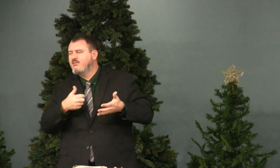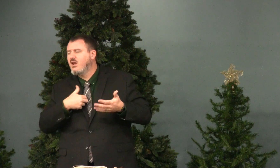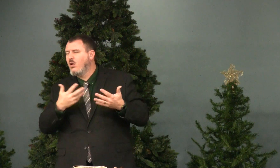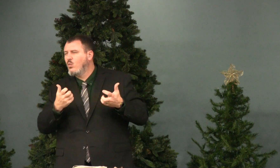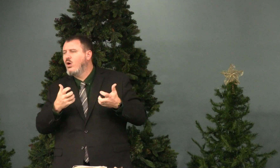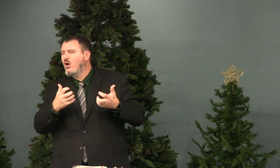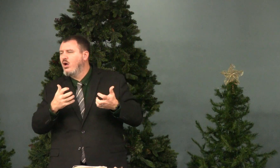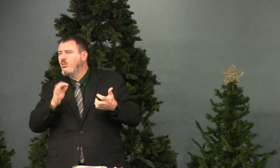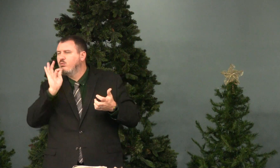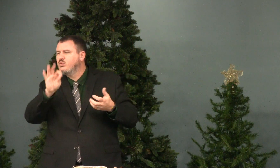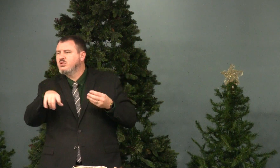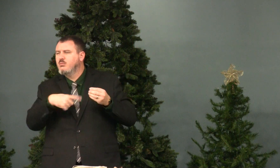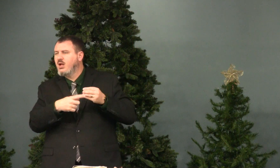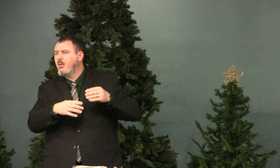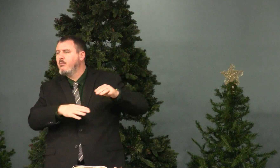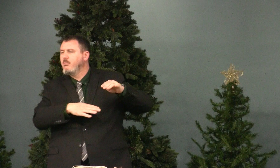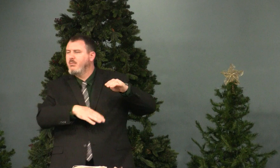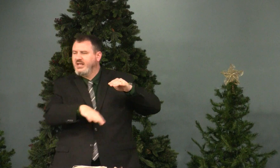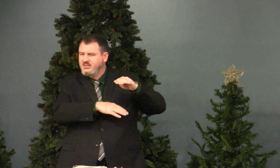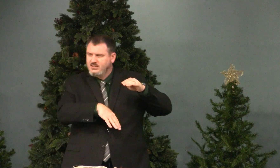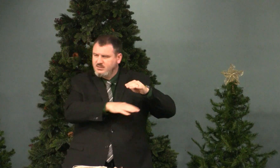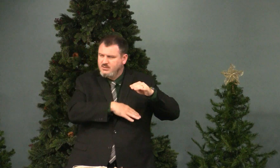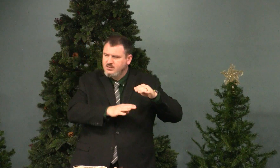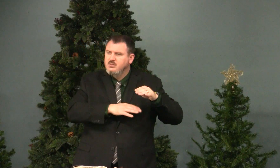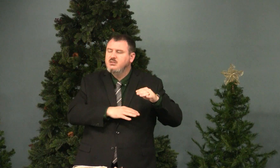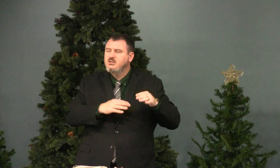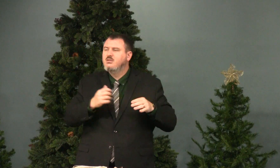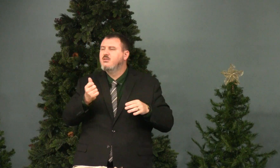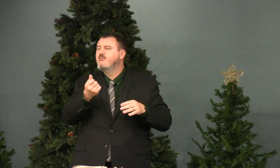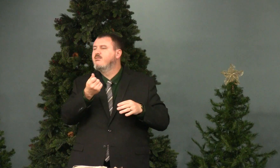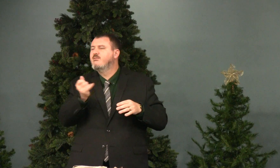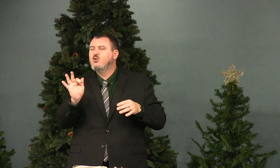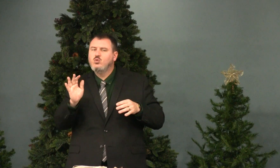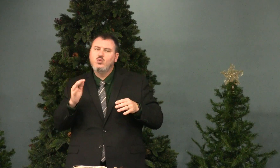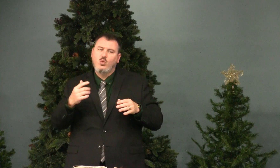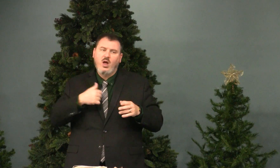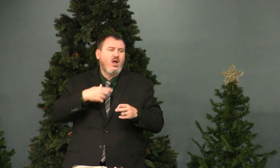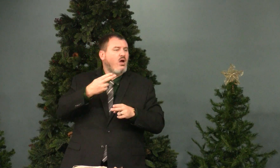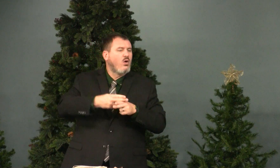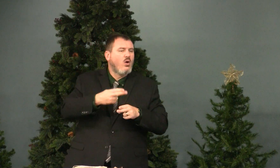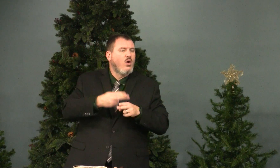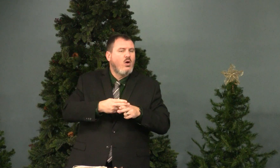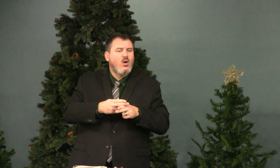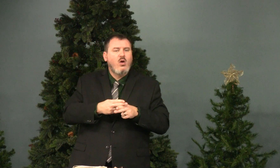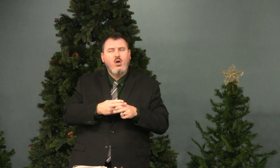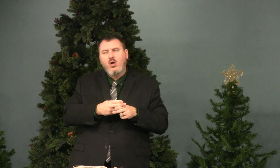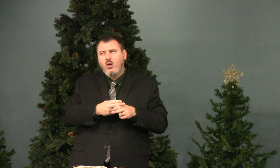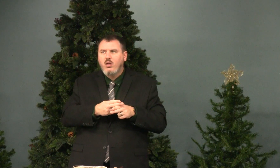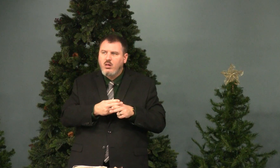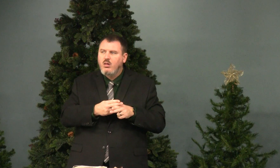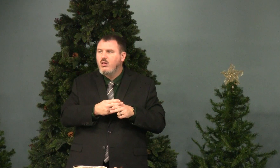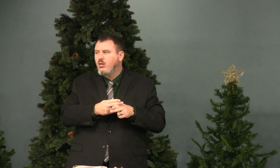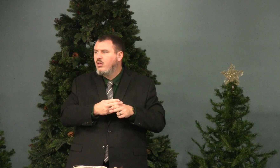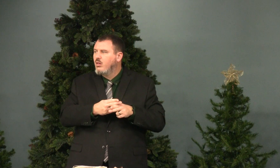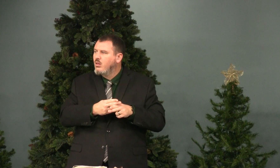I have a few things left that I want to preach about in the basics series, a few things that I called